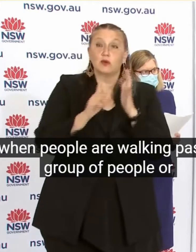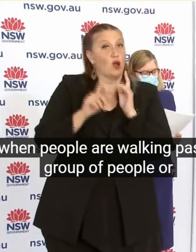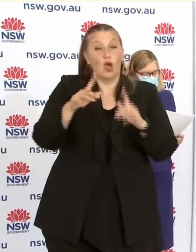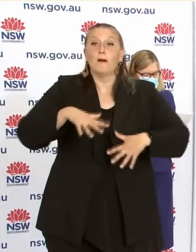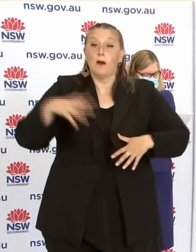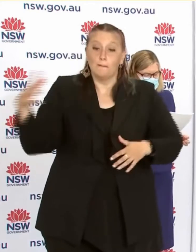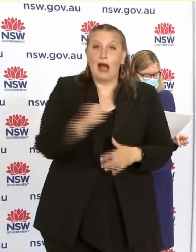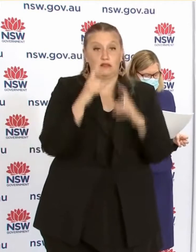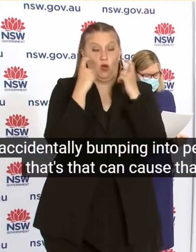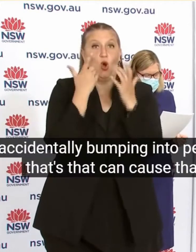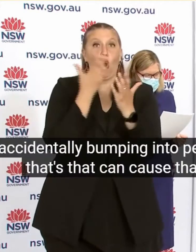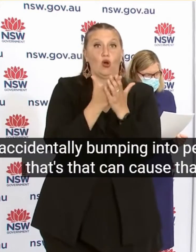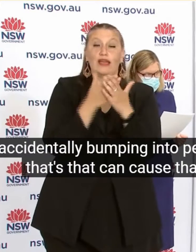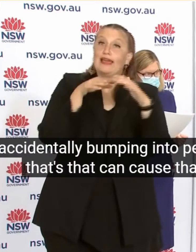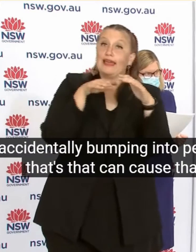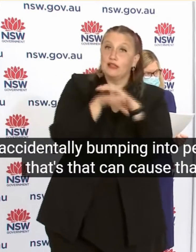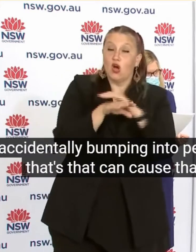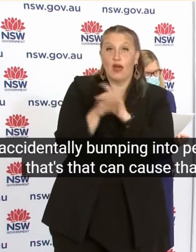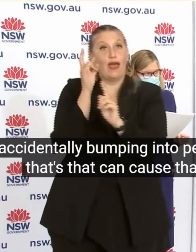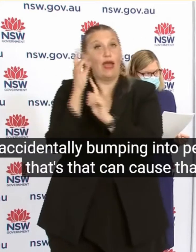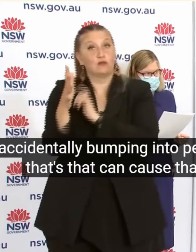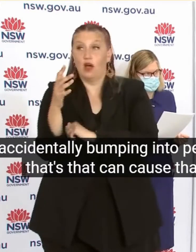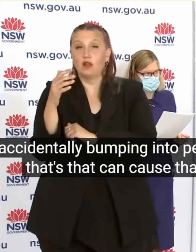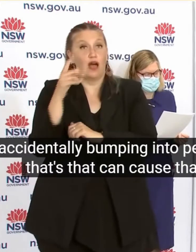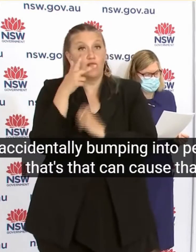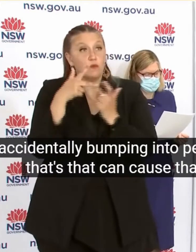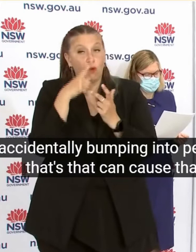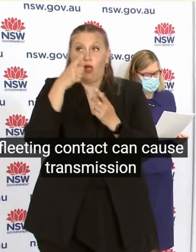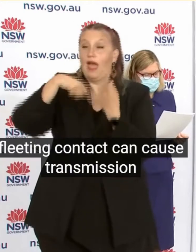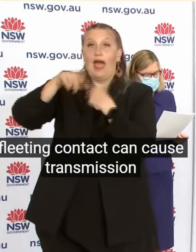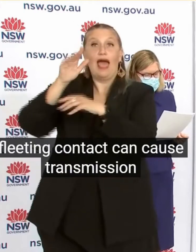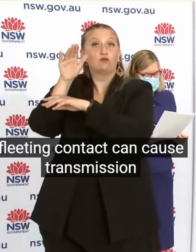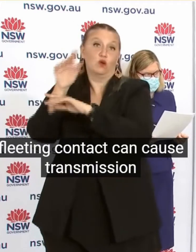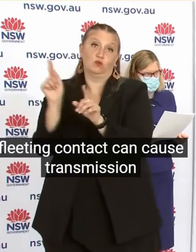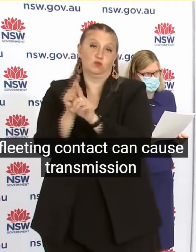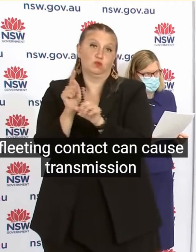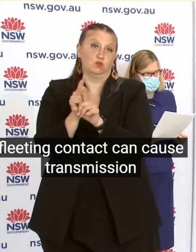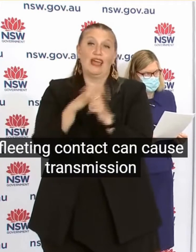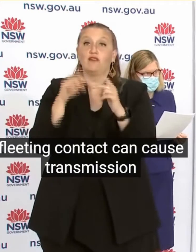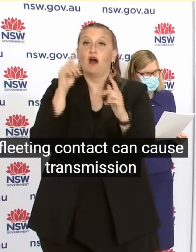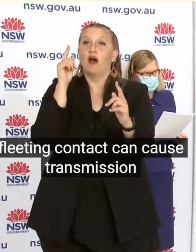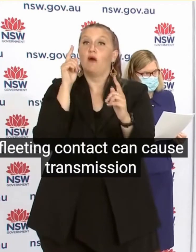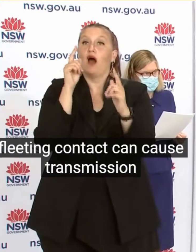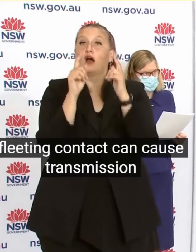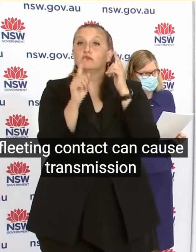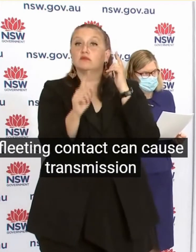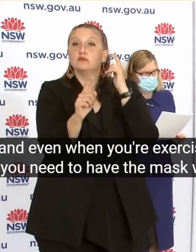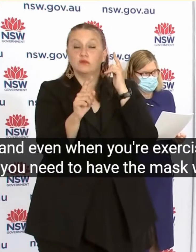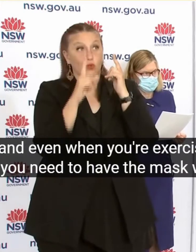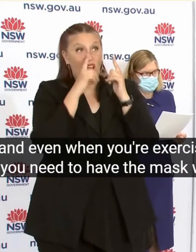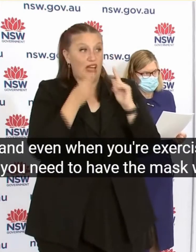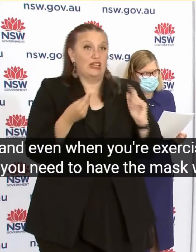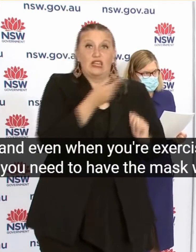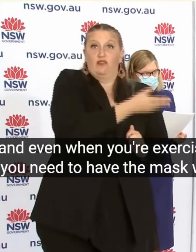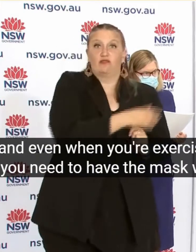That can cause, that fleeting contact can cause transmission And even when you're exercising You need to have the mask with you